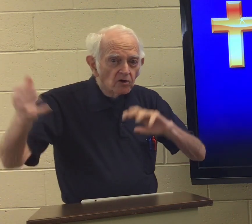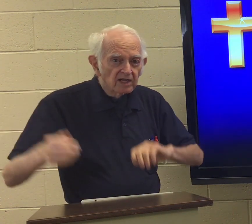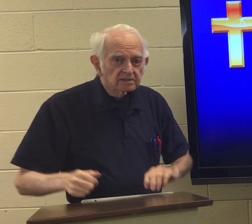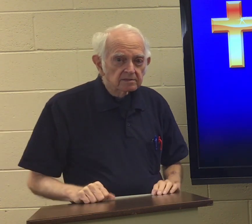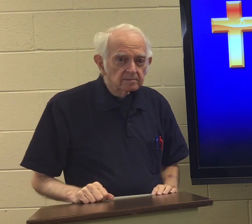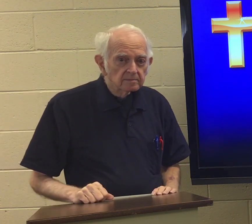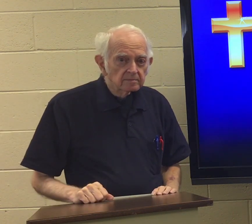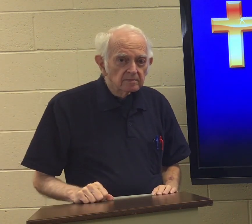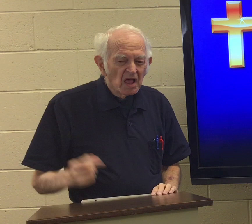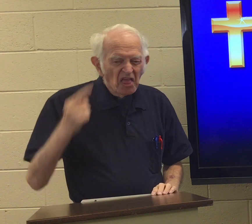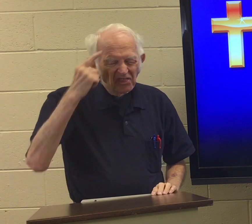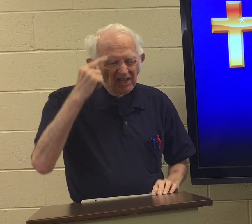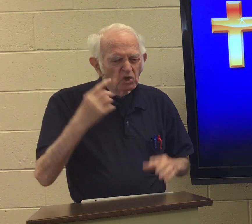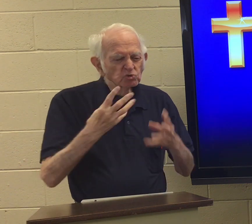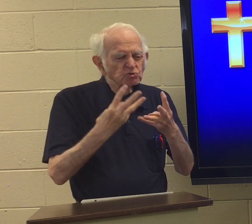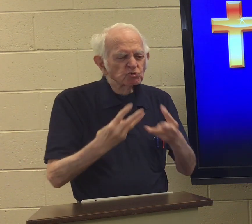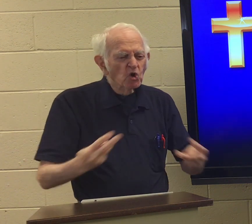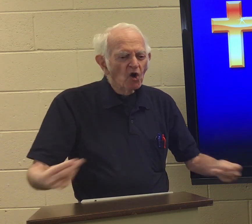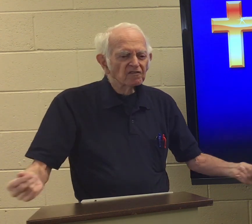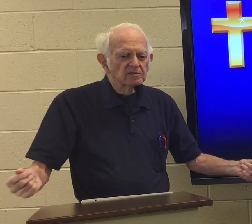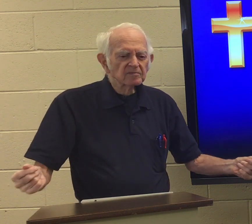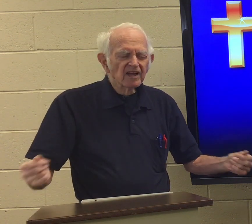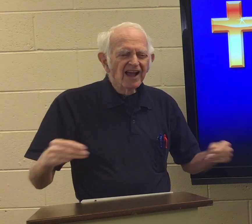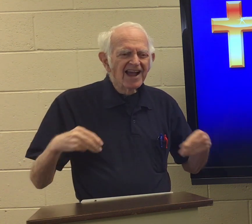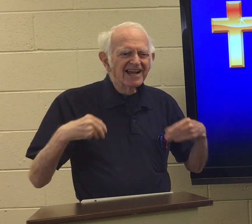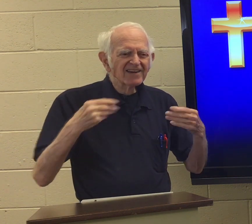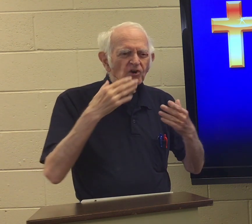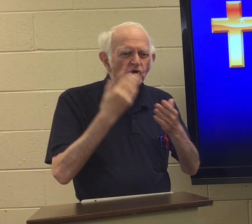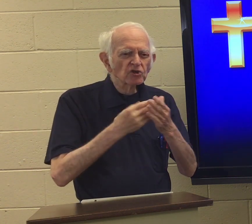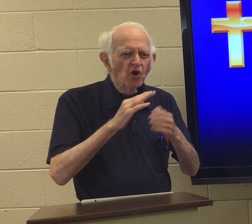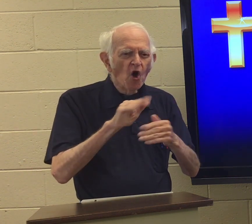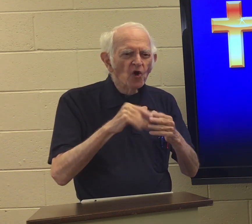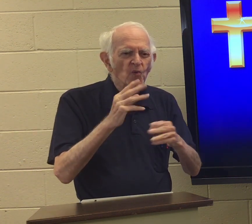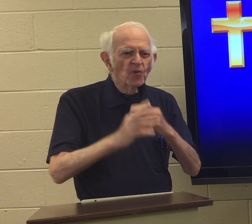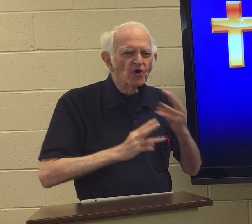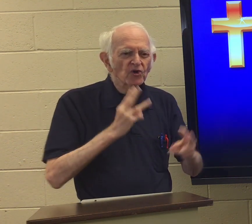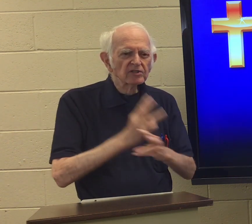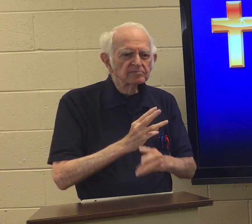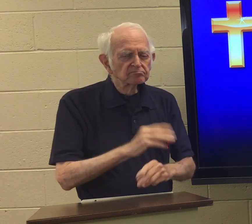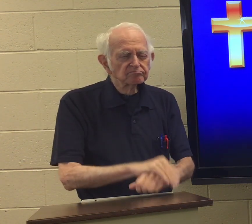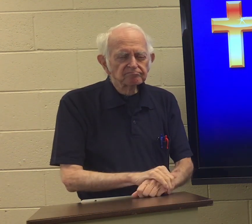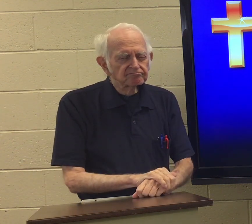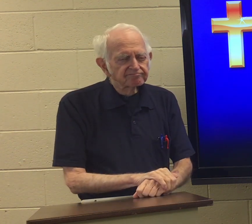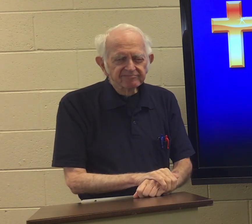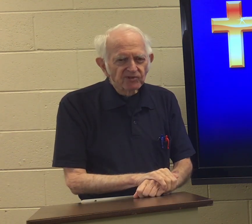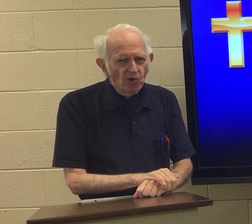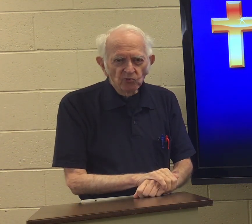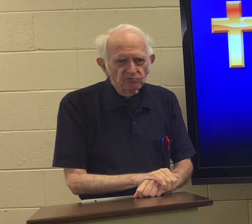The violence. They think it would solve and be good to all the world. No.